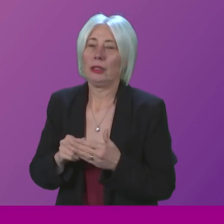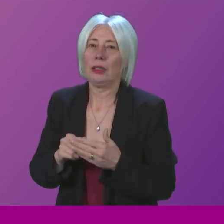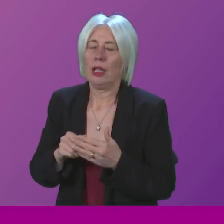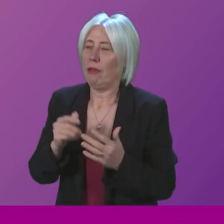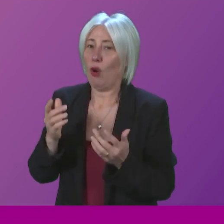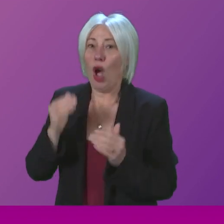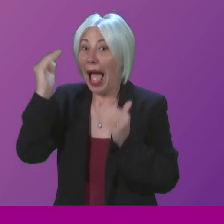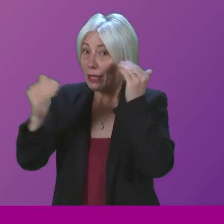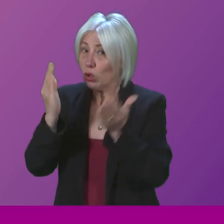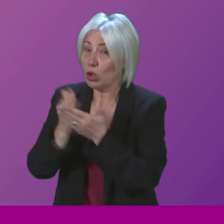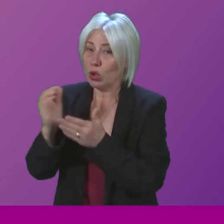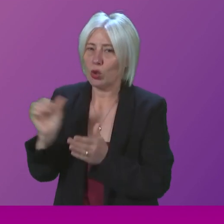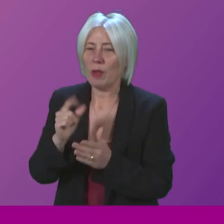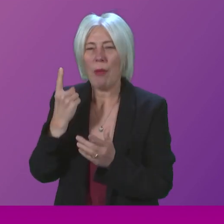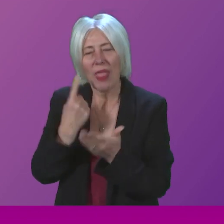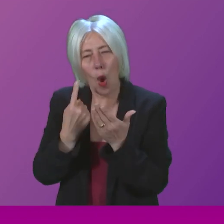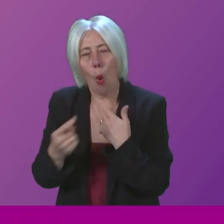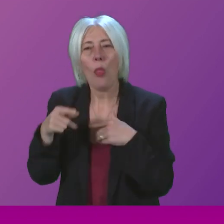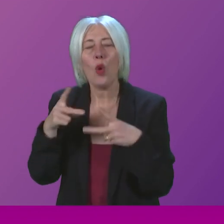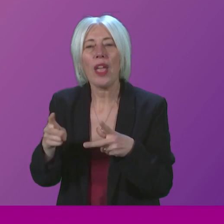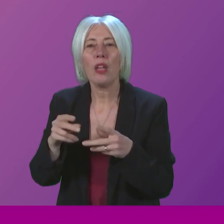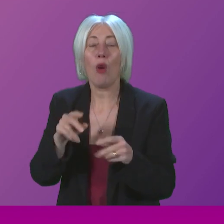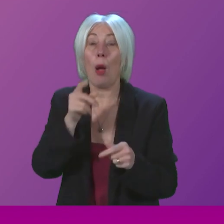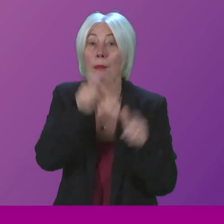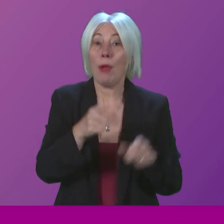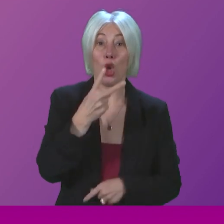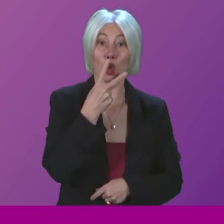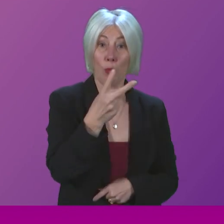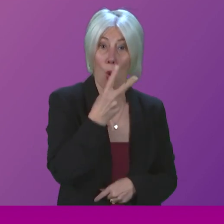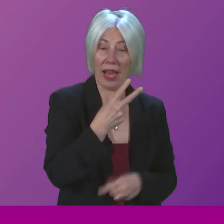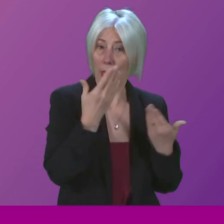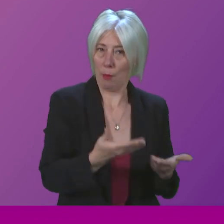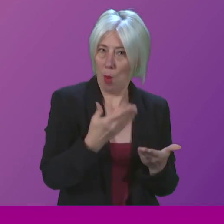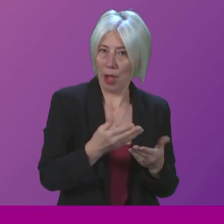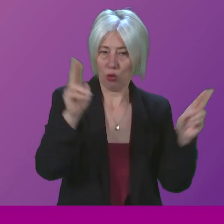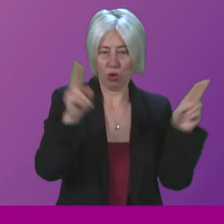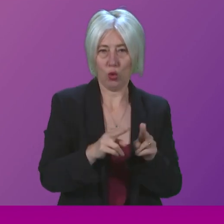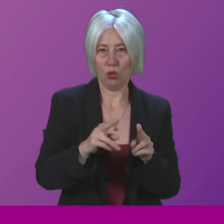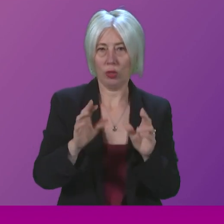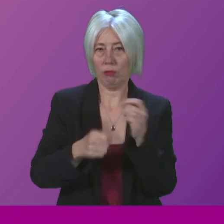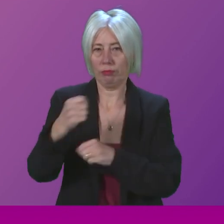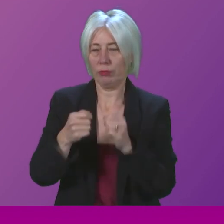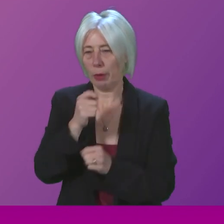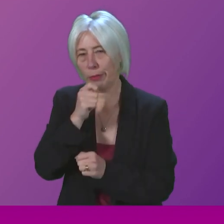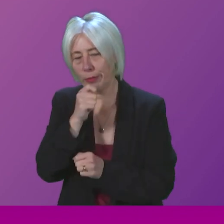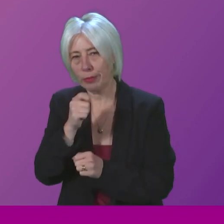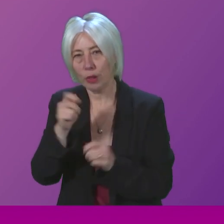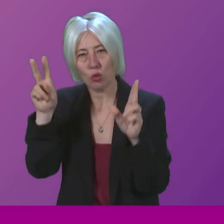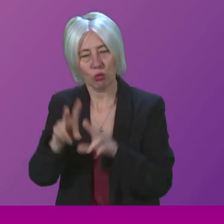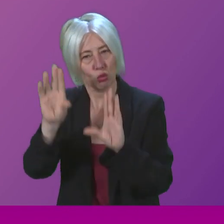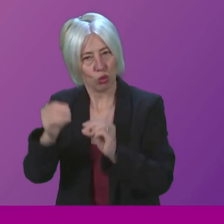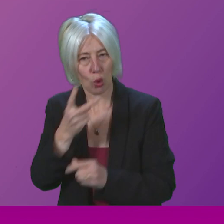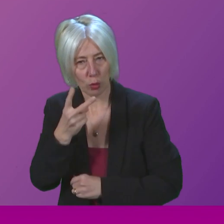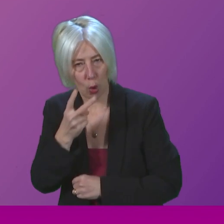should be as a possible aid to help existing smokers quit using tobacco. Underpinning our concern is the clear evidence